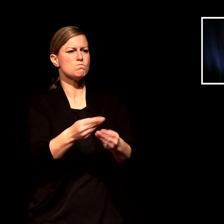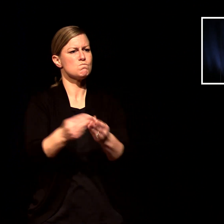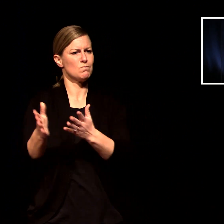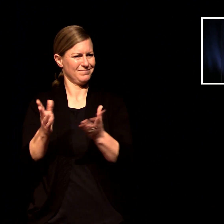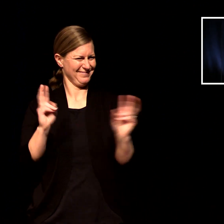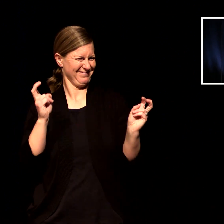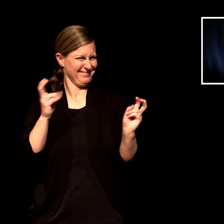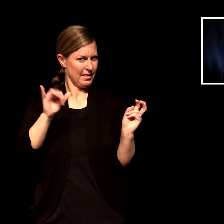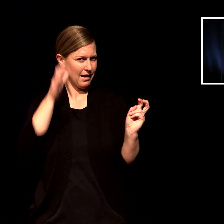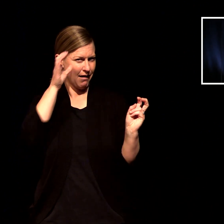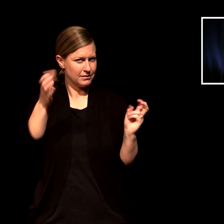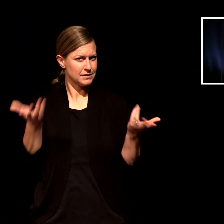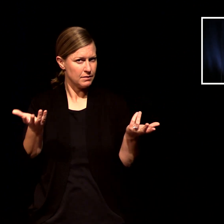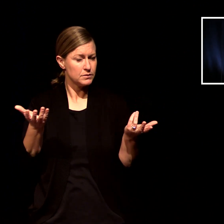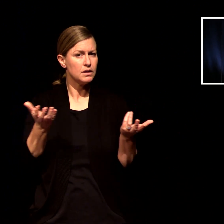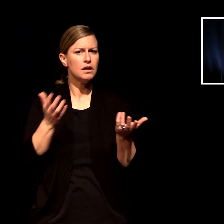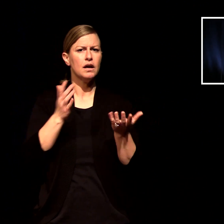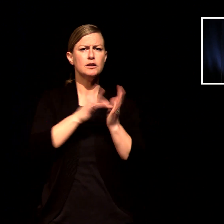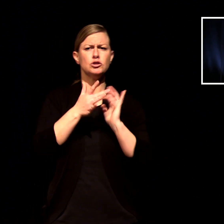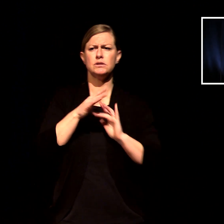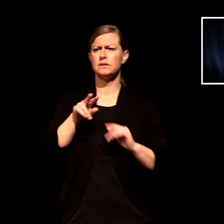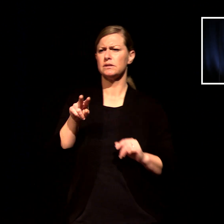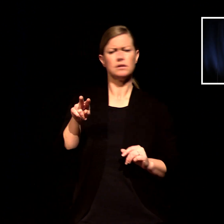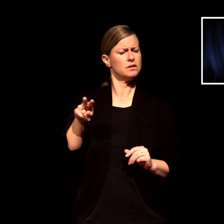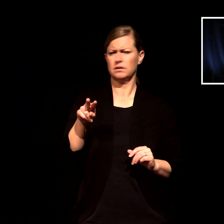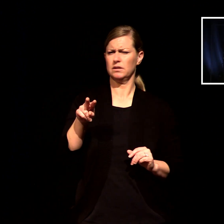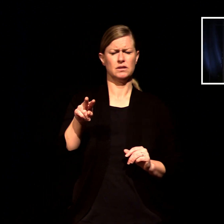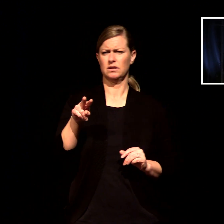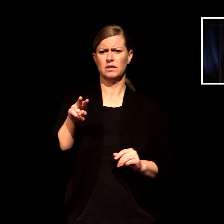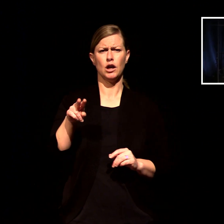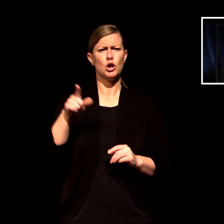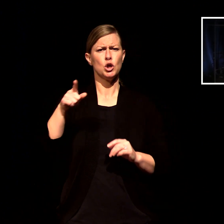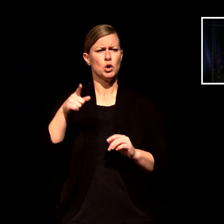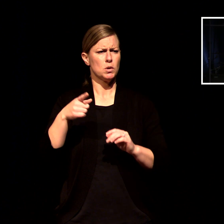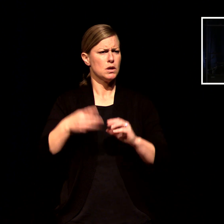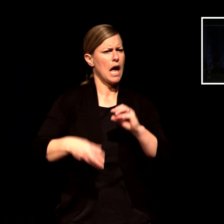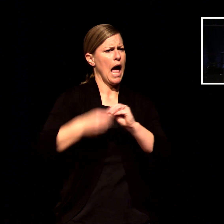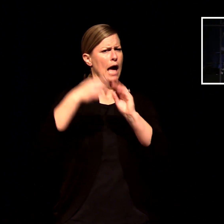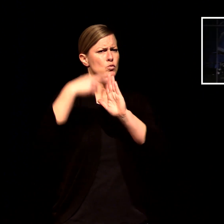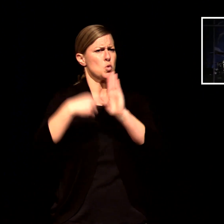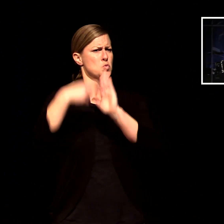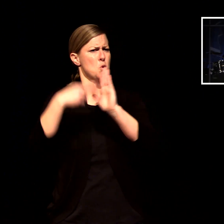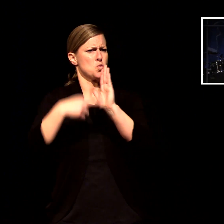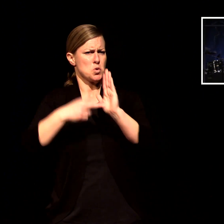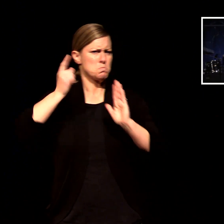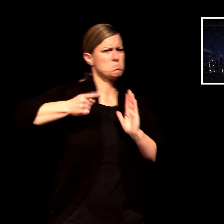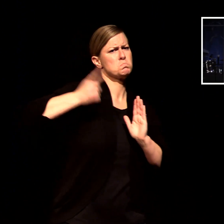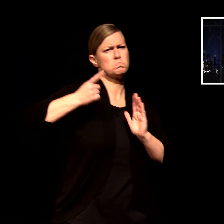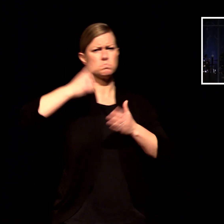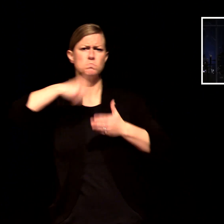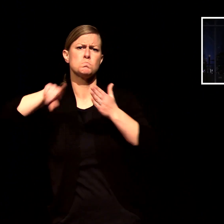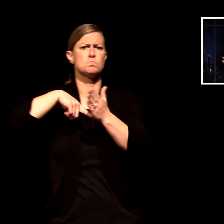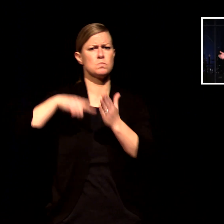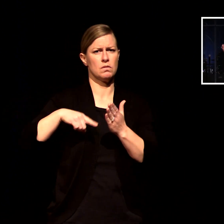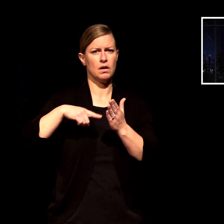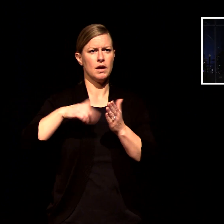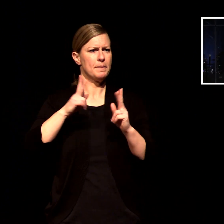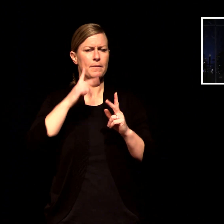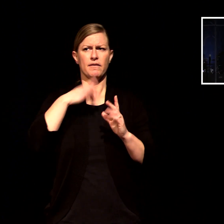and harassed and helpless and that's why jesus invites us in before he sends us out he invites us in for